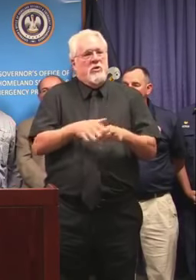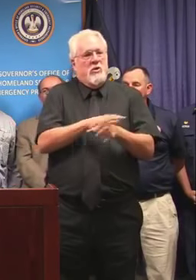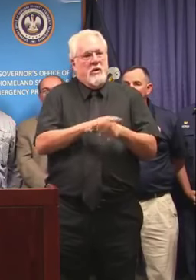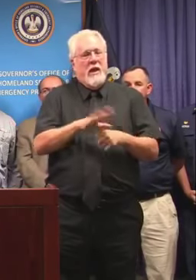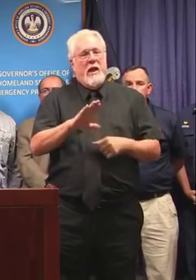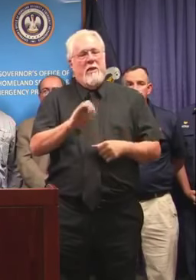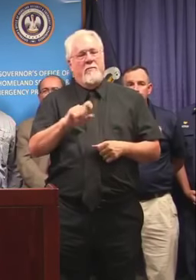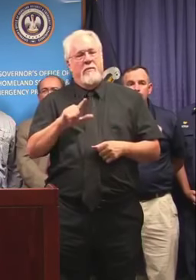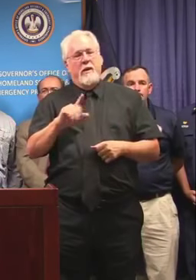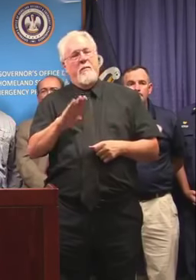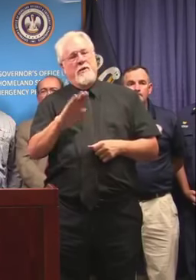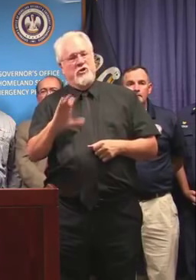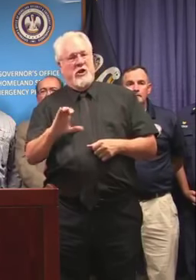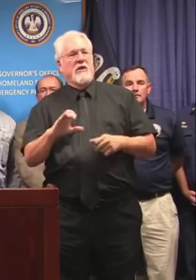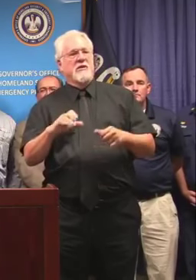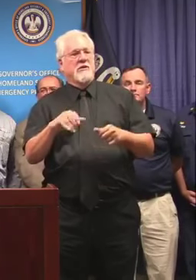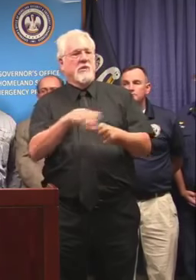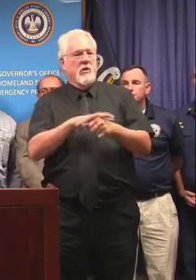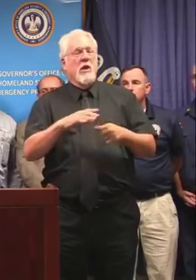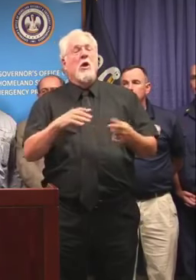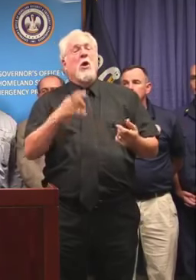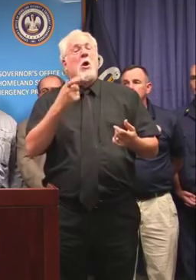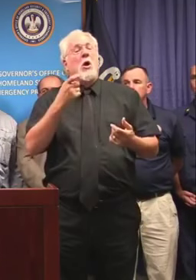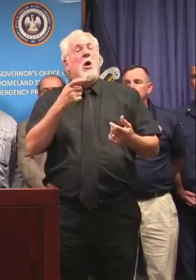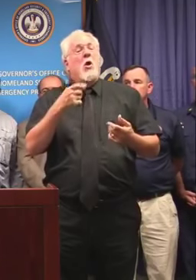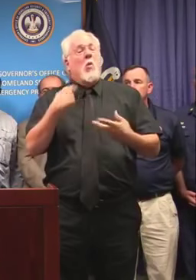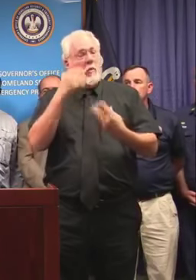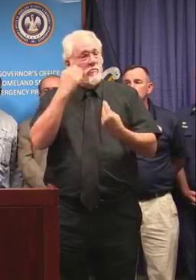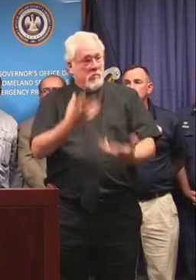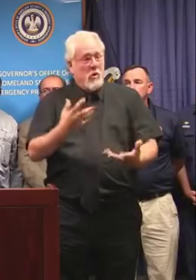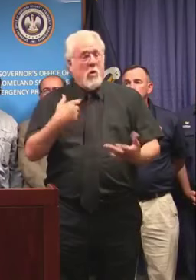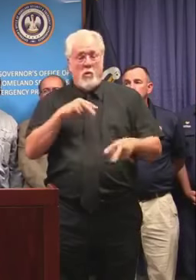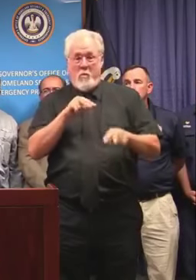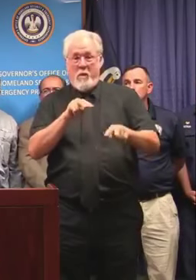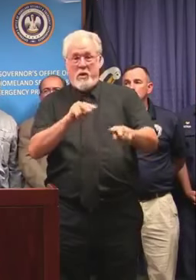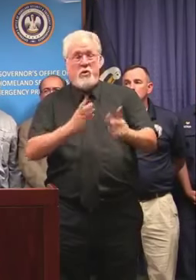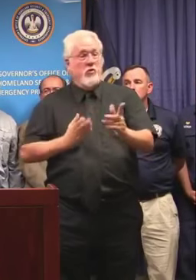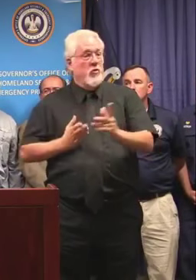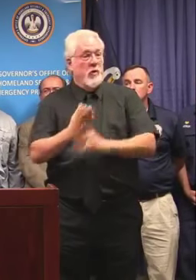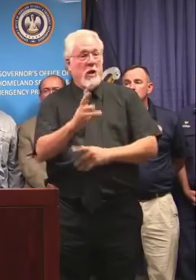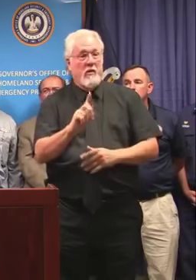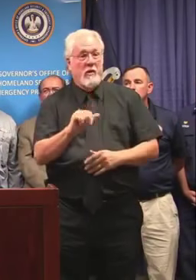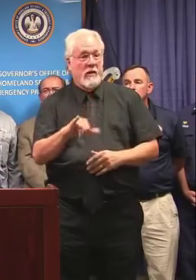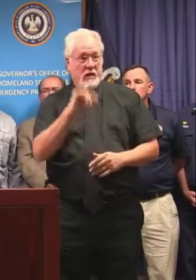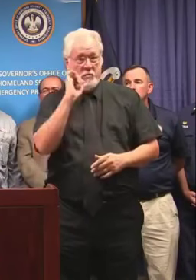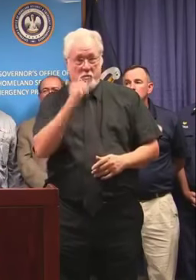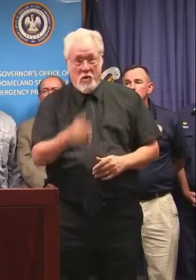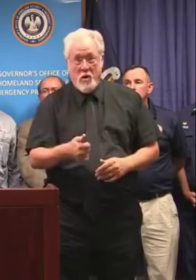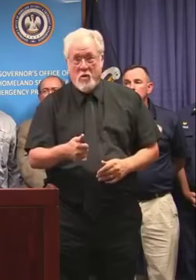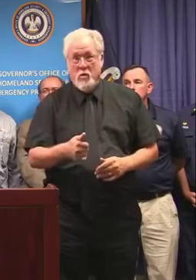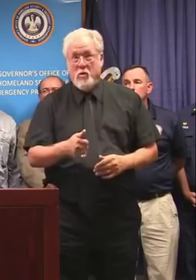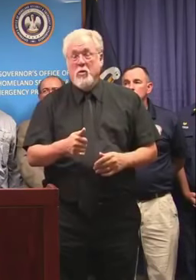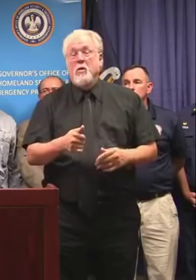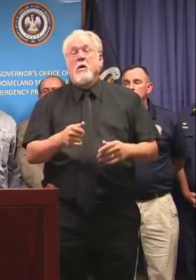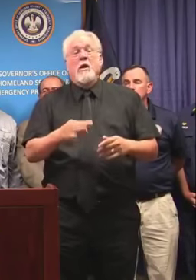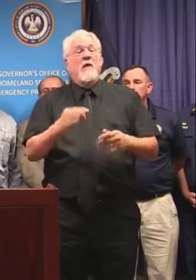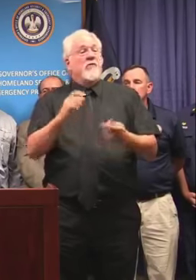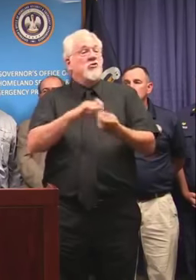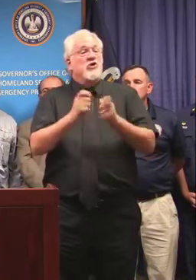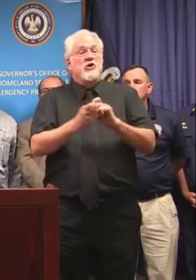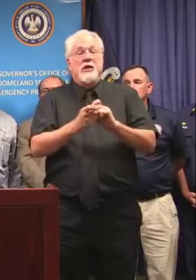Belchase location. As the governor indicated, we're going to monitor this throughout the day tomorrow through a changing environment